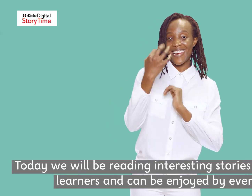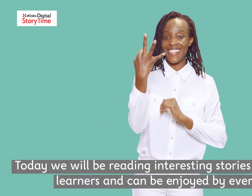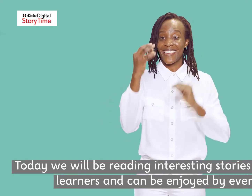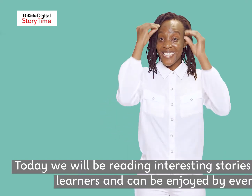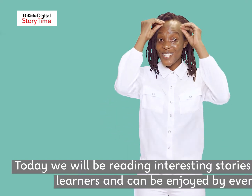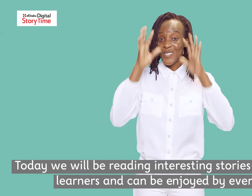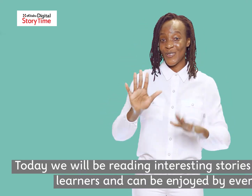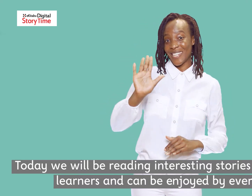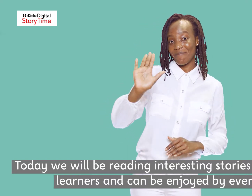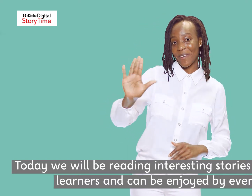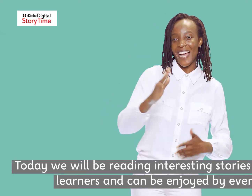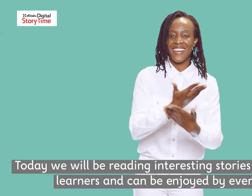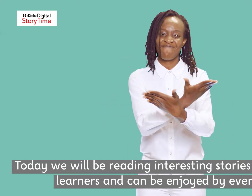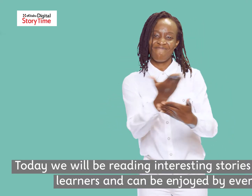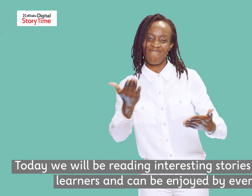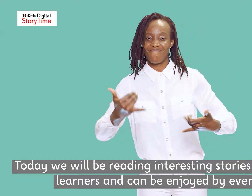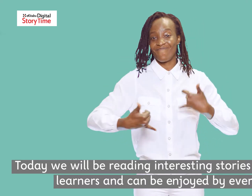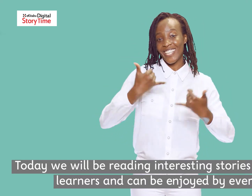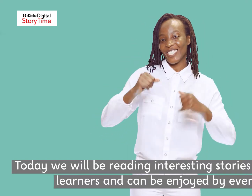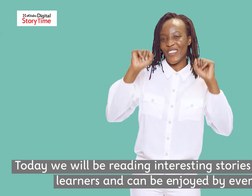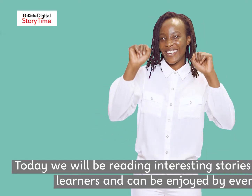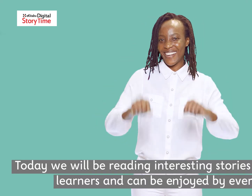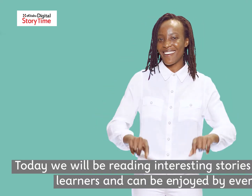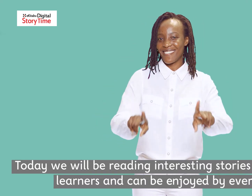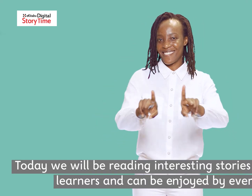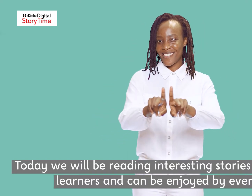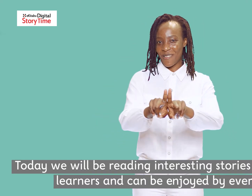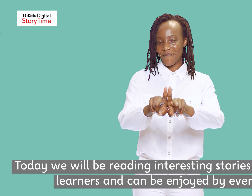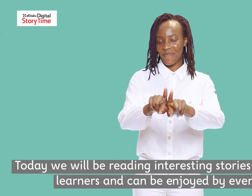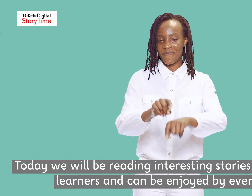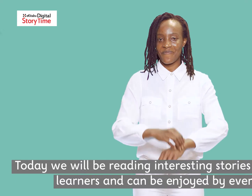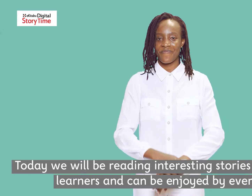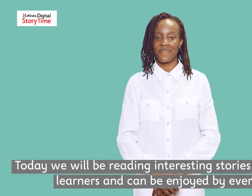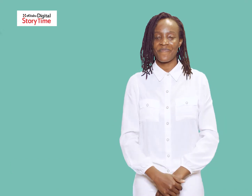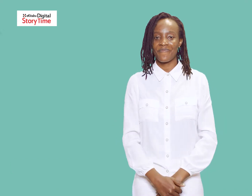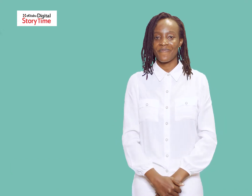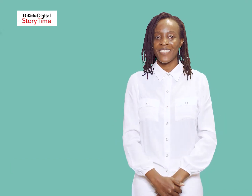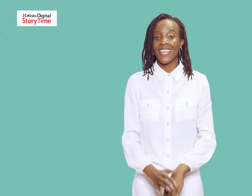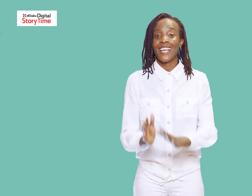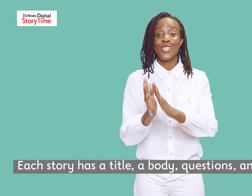stories with grade 3 learners and can be enjoyed by everyone.